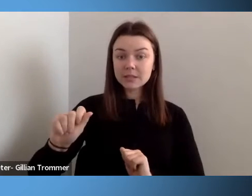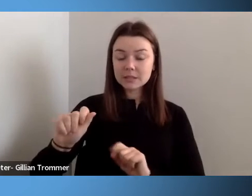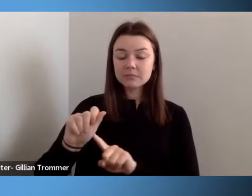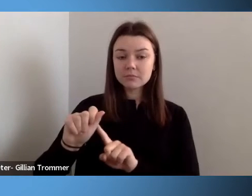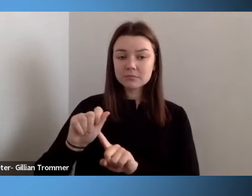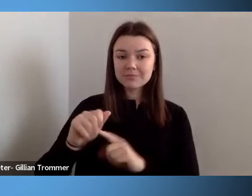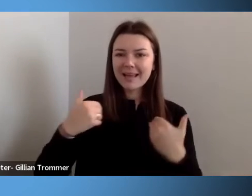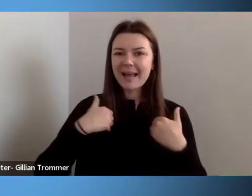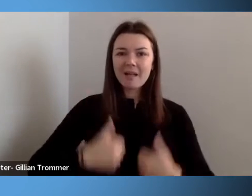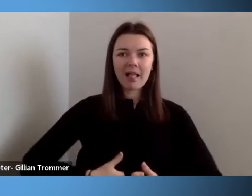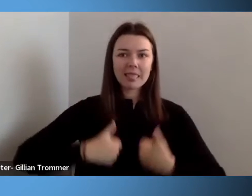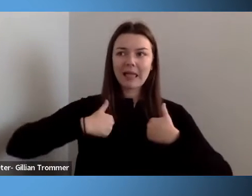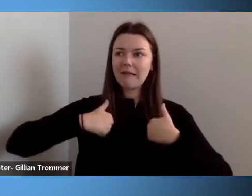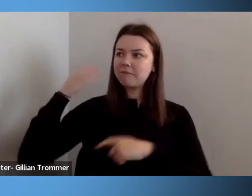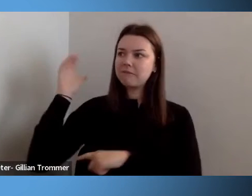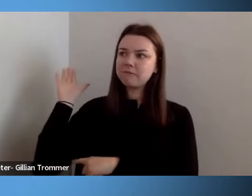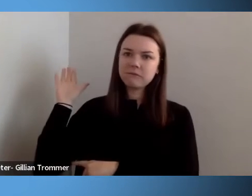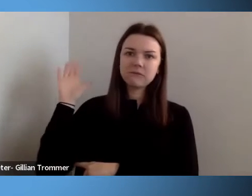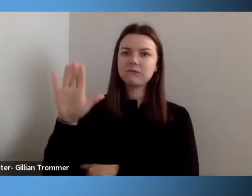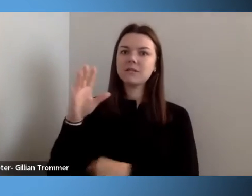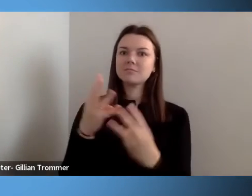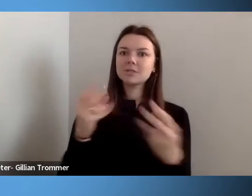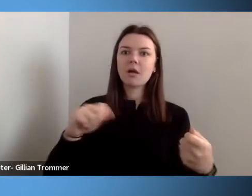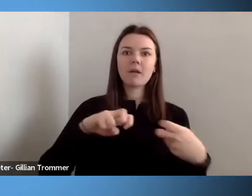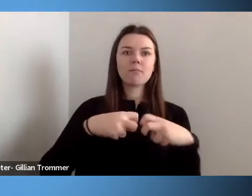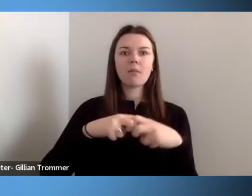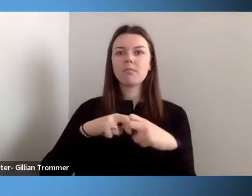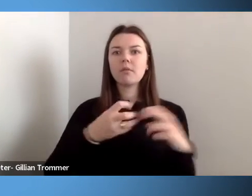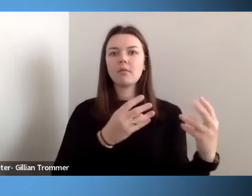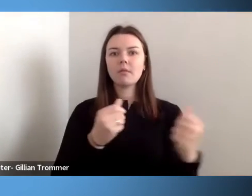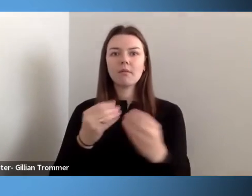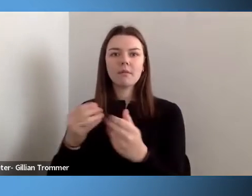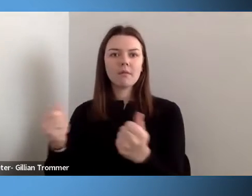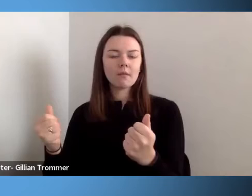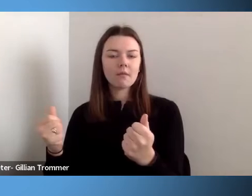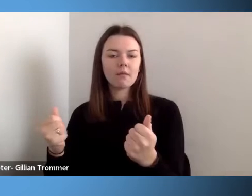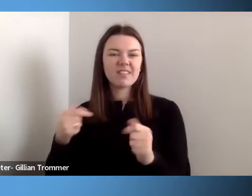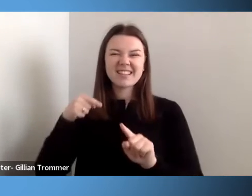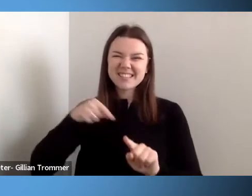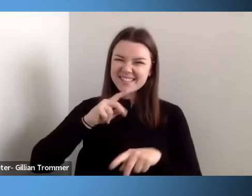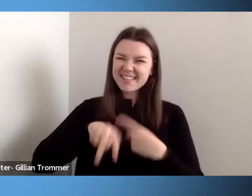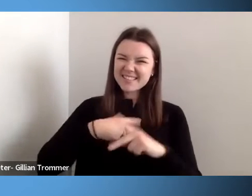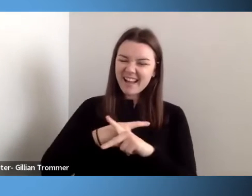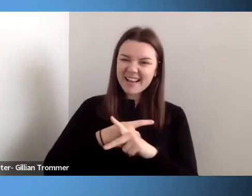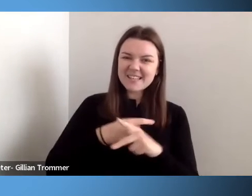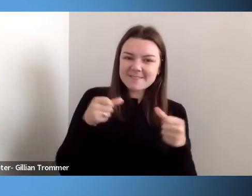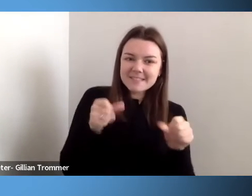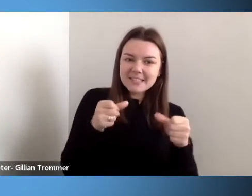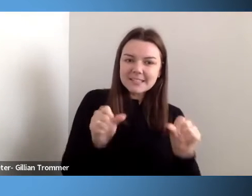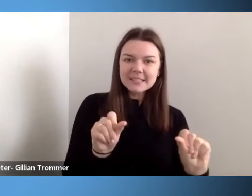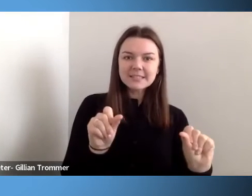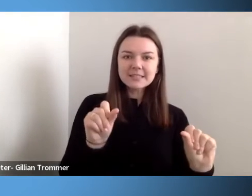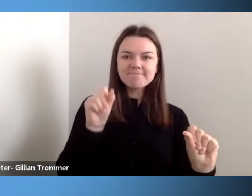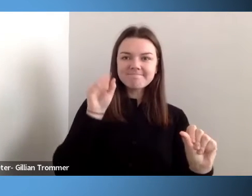problems. It is this kind of tenacity, this kind of innovative thinking, this kind of